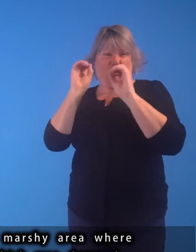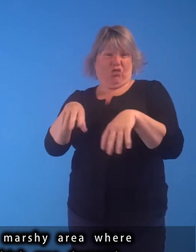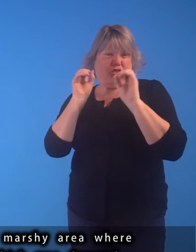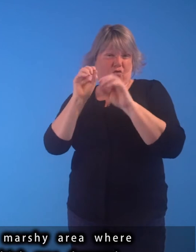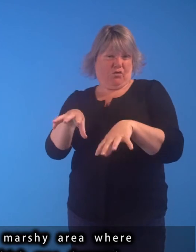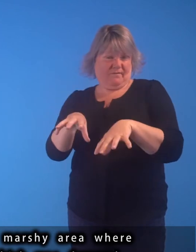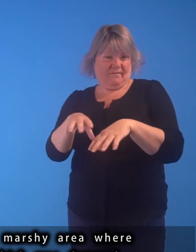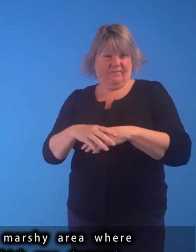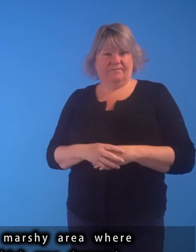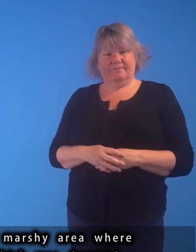dumped.